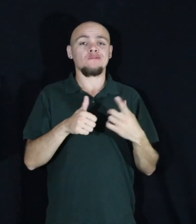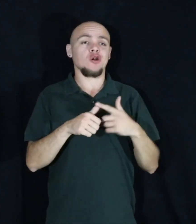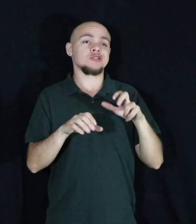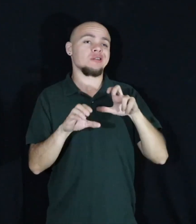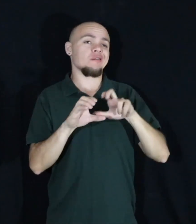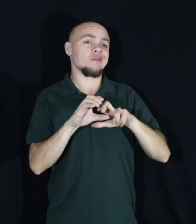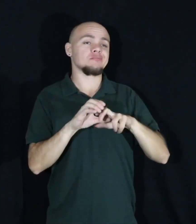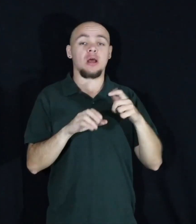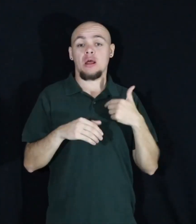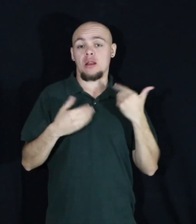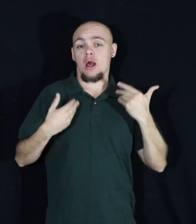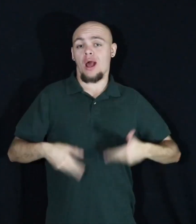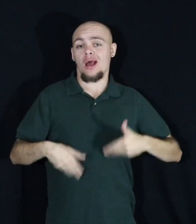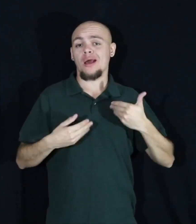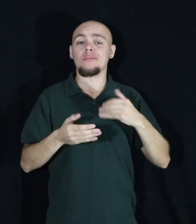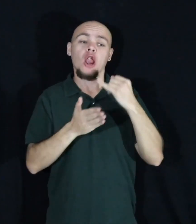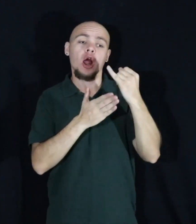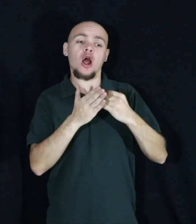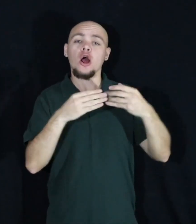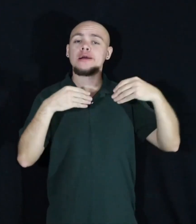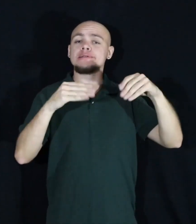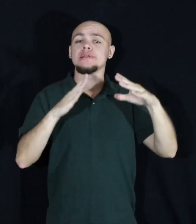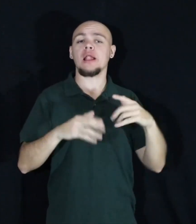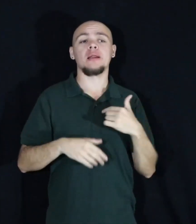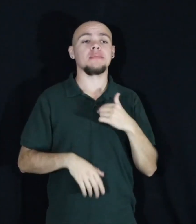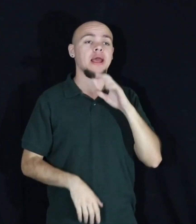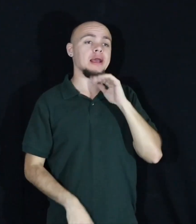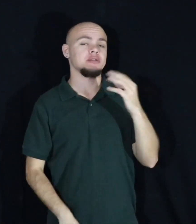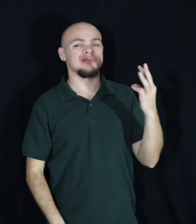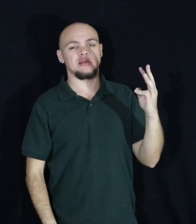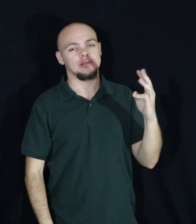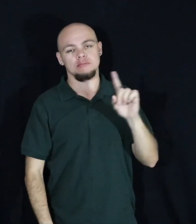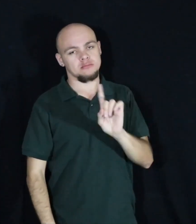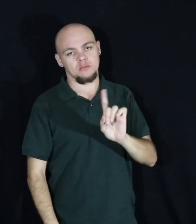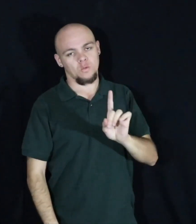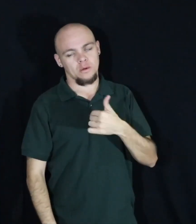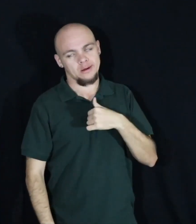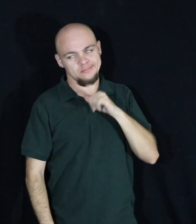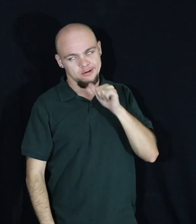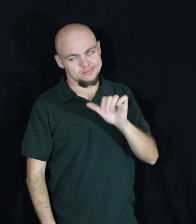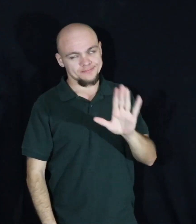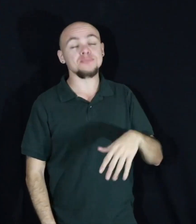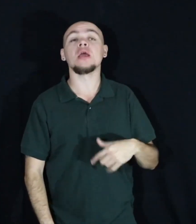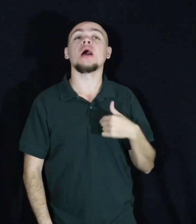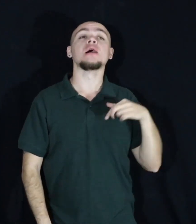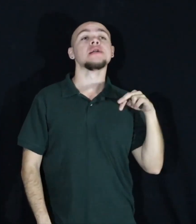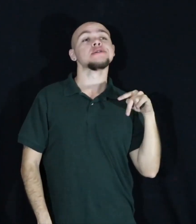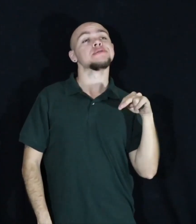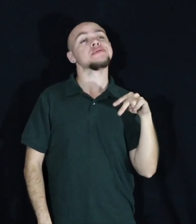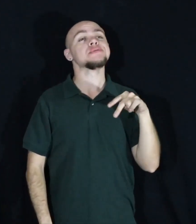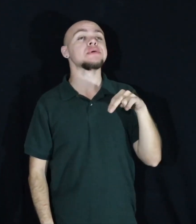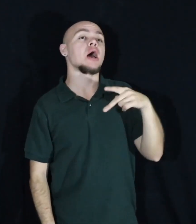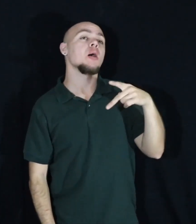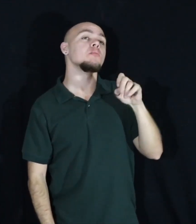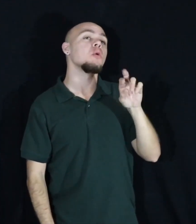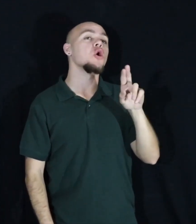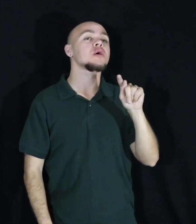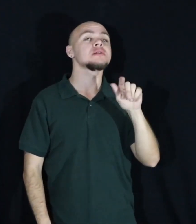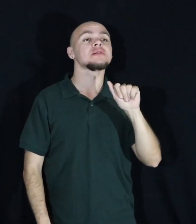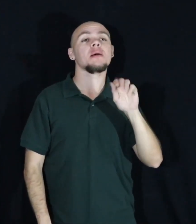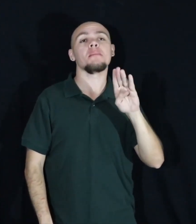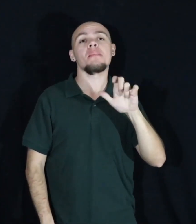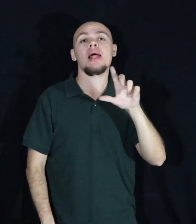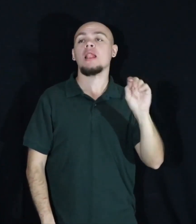remember, I am an art dealer at 16 years old. I was not, I can assure you. So I'm walking down the Portobello Road. I open a shop